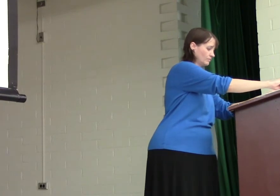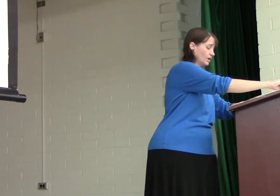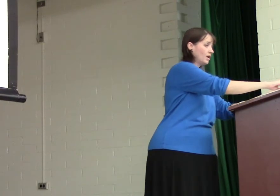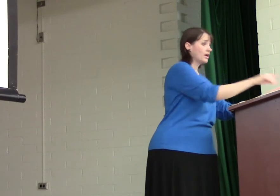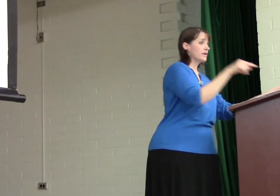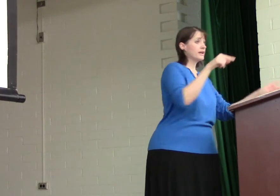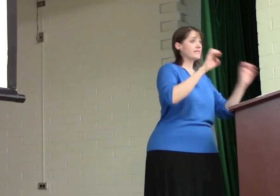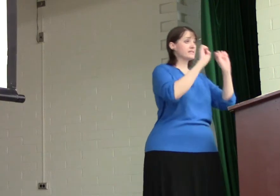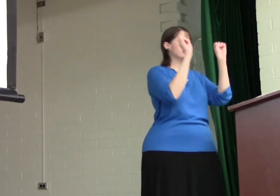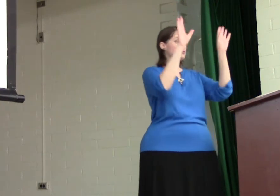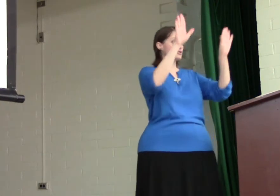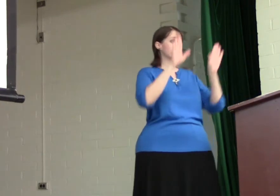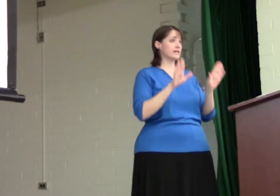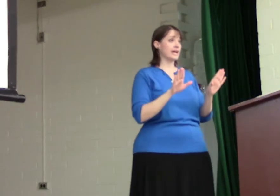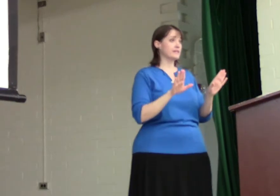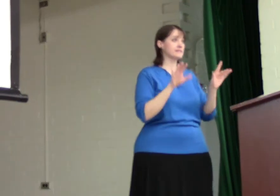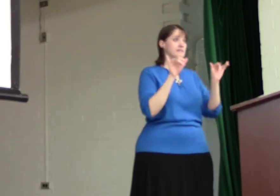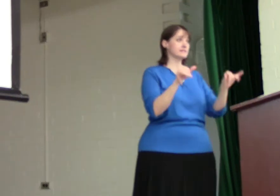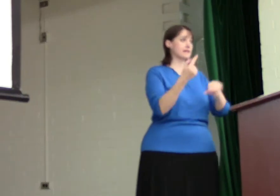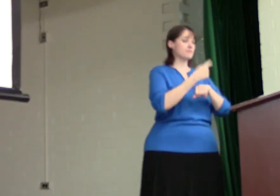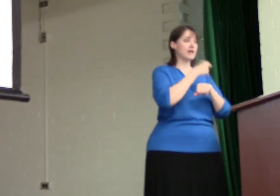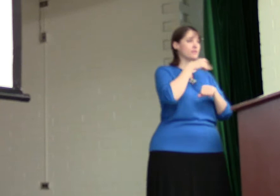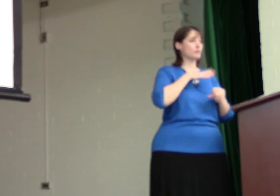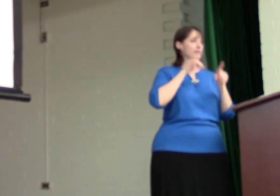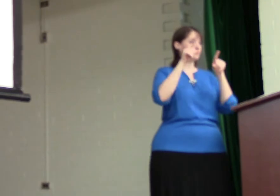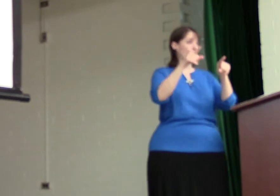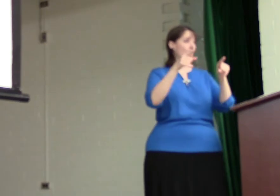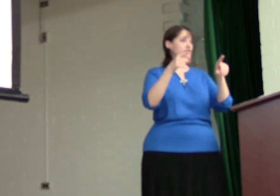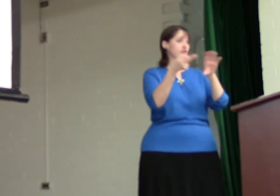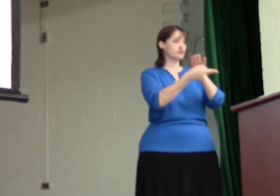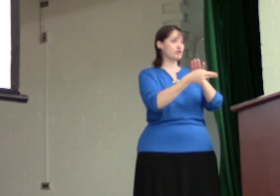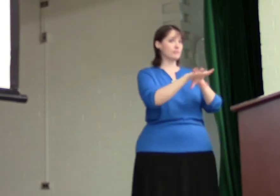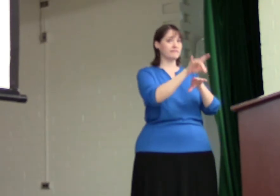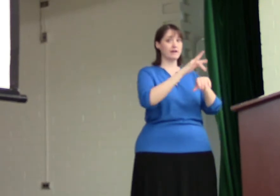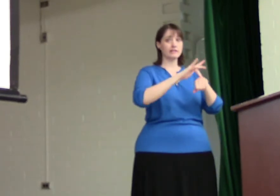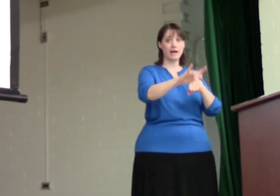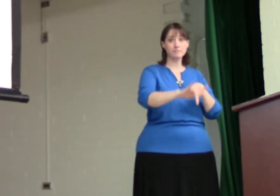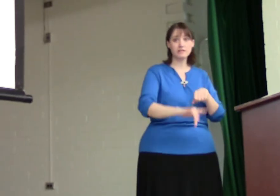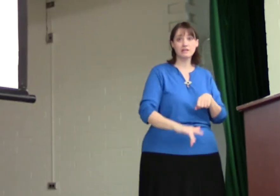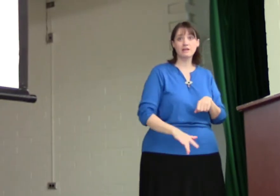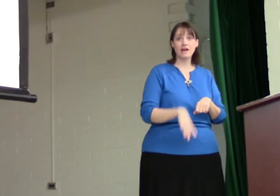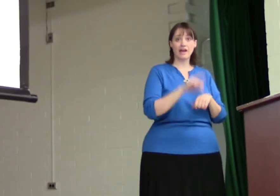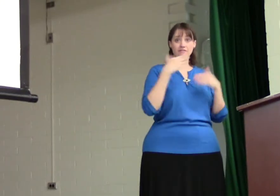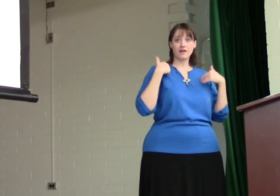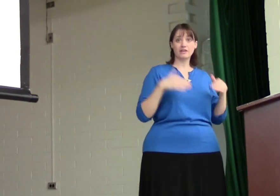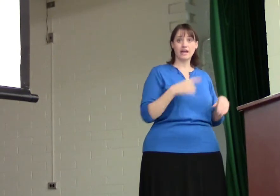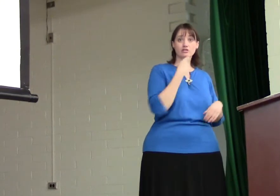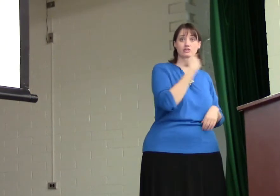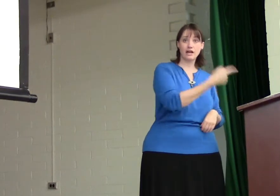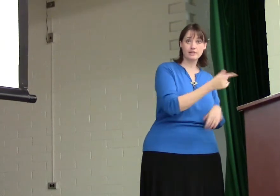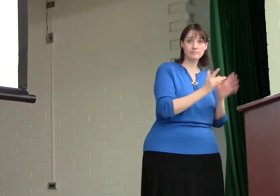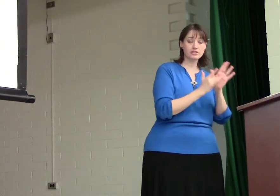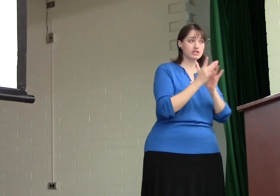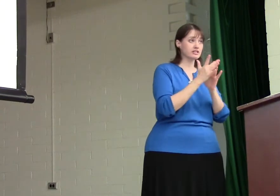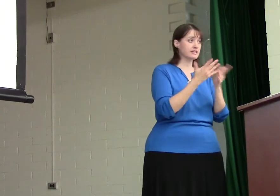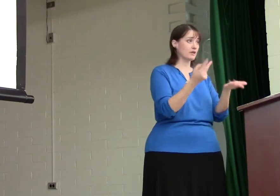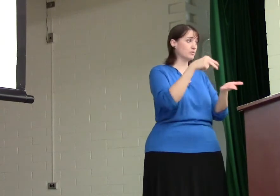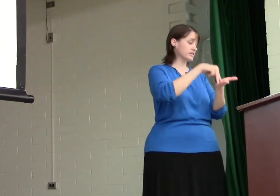Now this is Easter Sunday. This is the same day the woman had gone to the tomb and found it empty and found the angel telling him that Jesus had risen